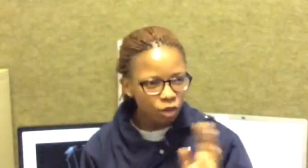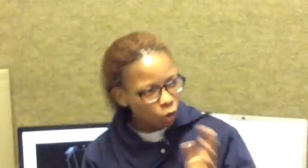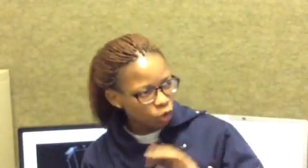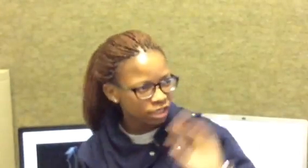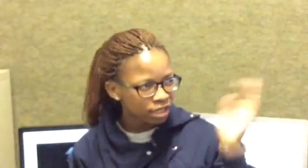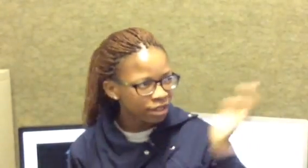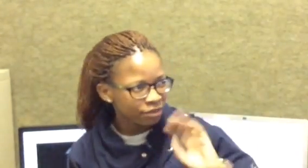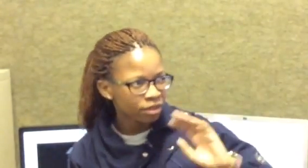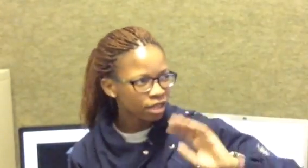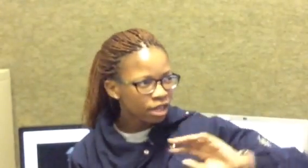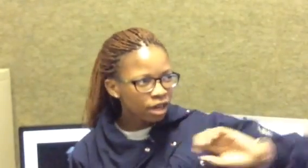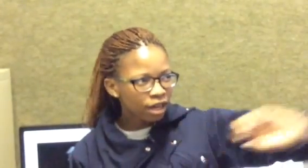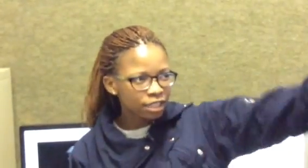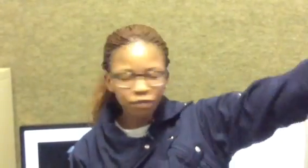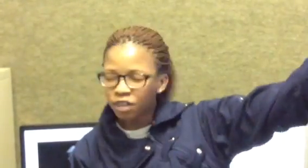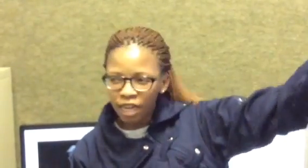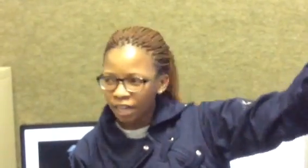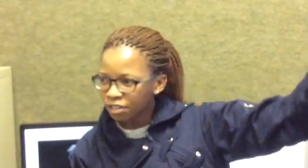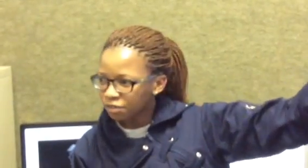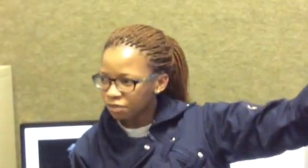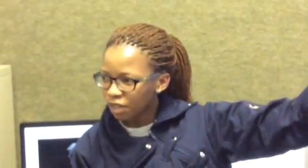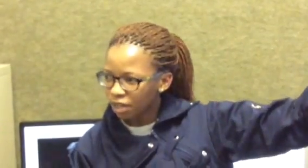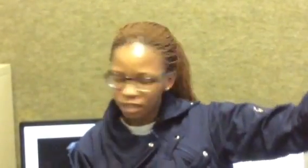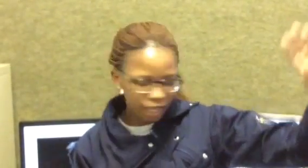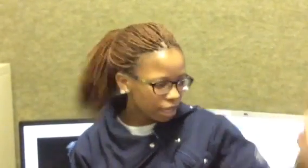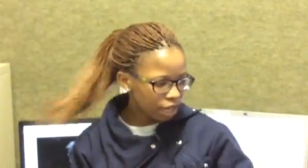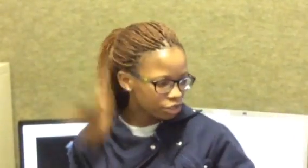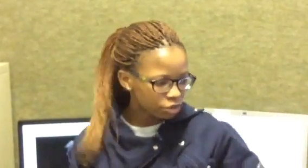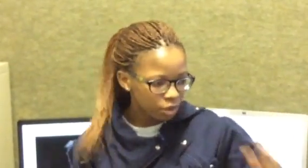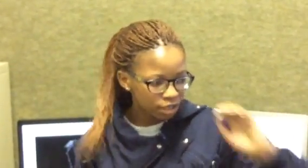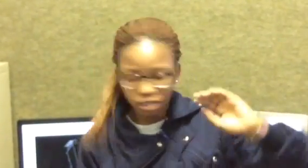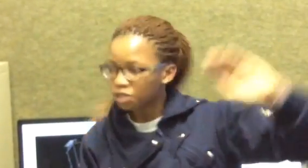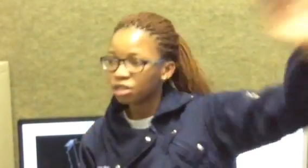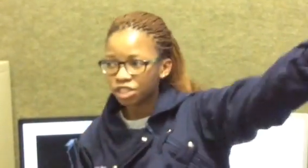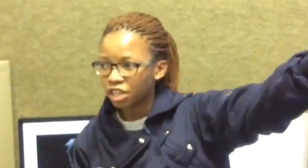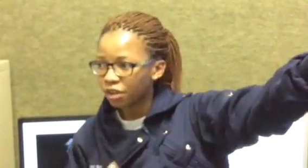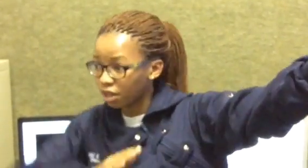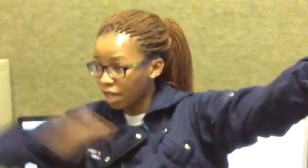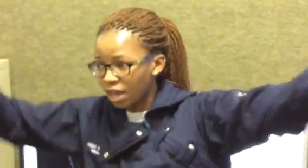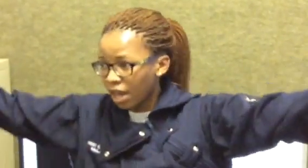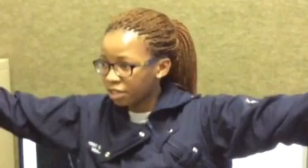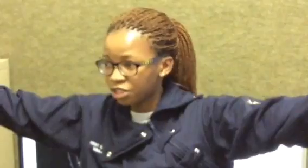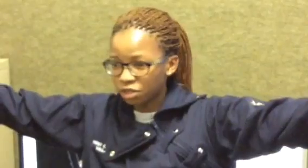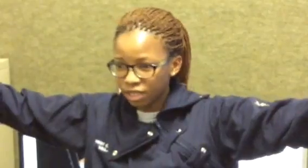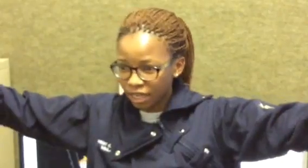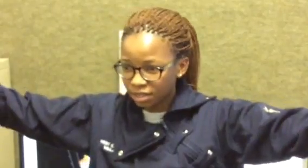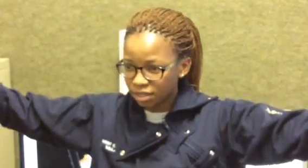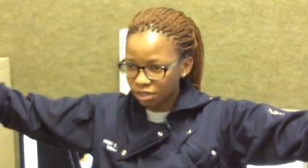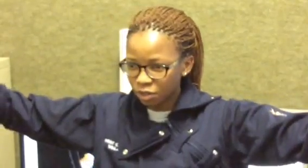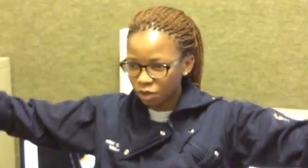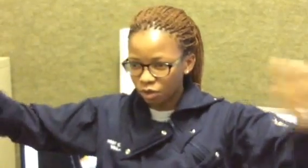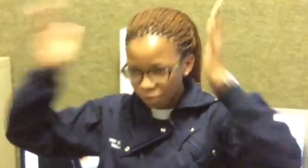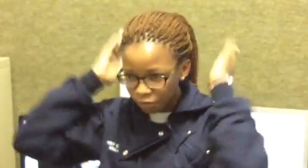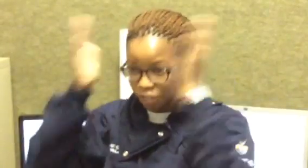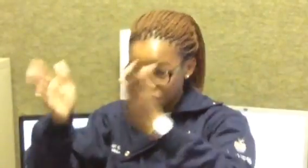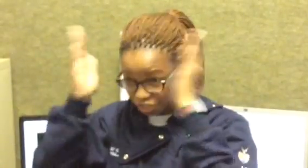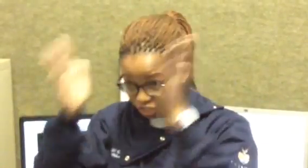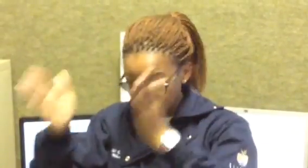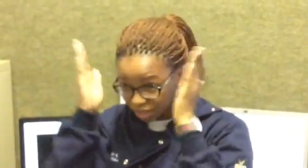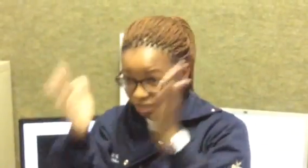a course in a different kind of uh like how she went into engineering and geosciences you know versus just